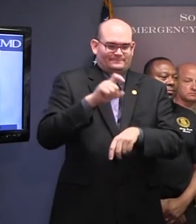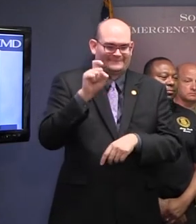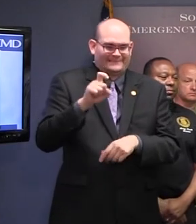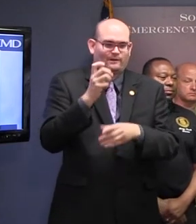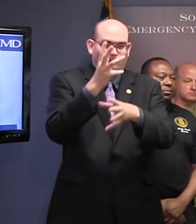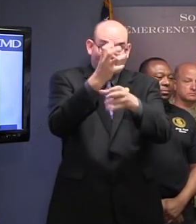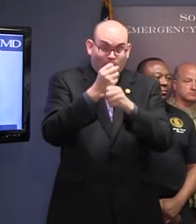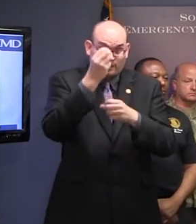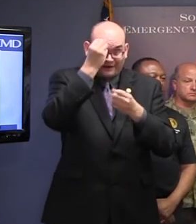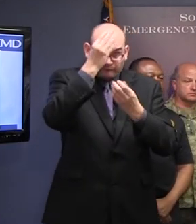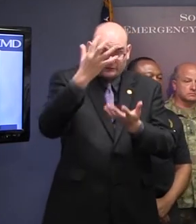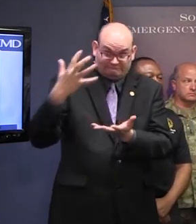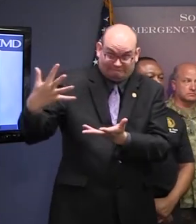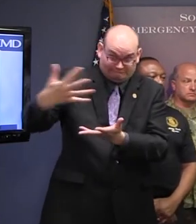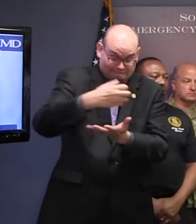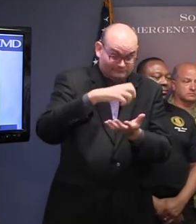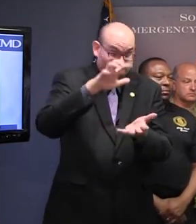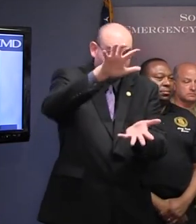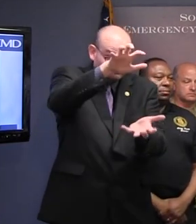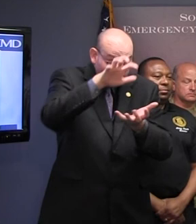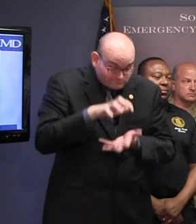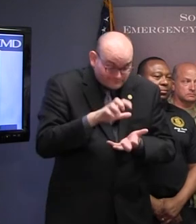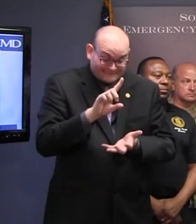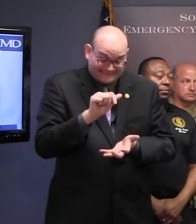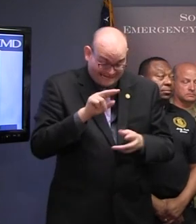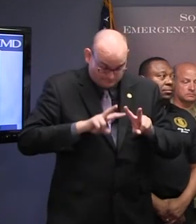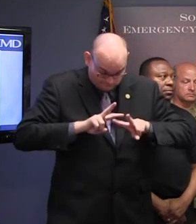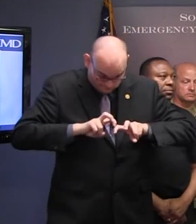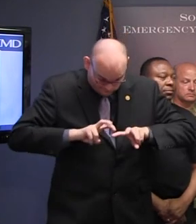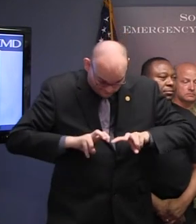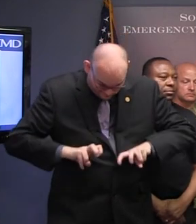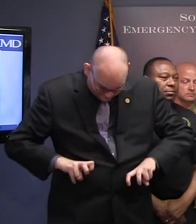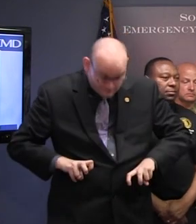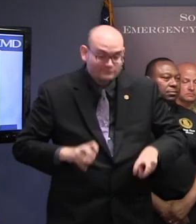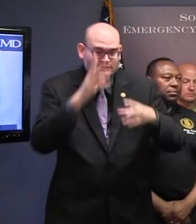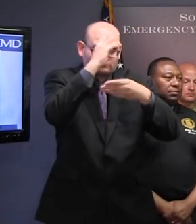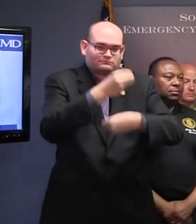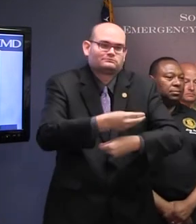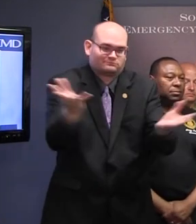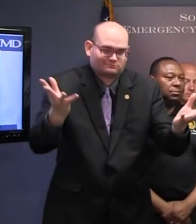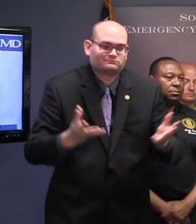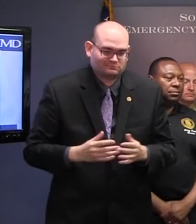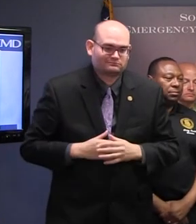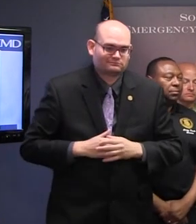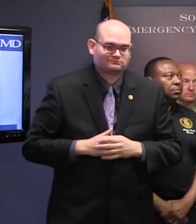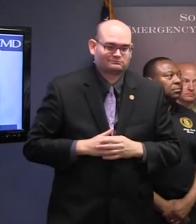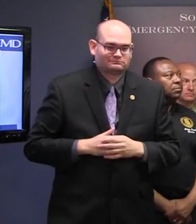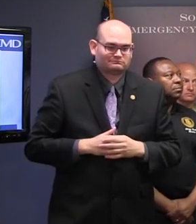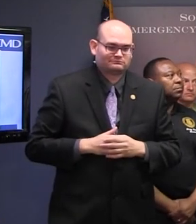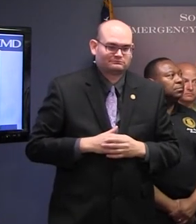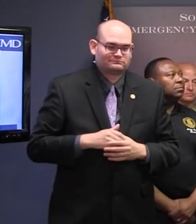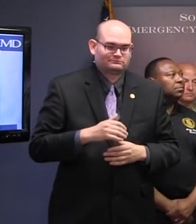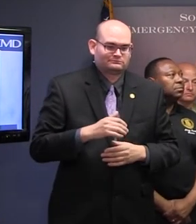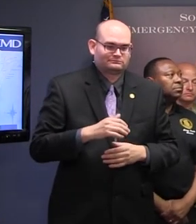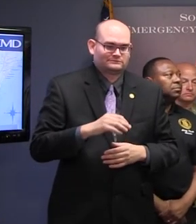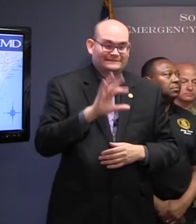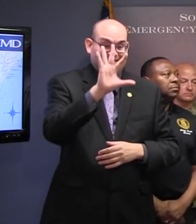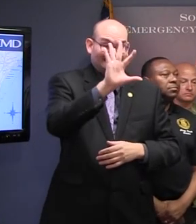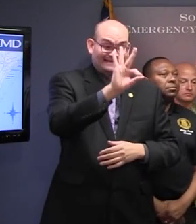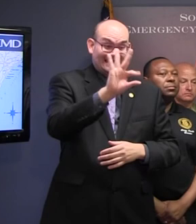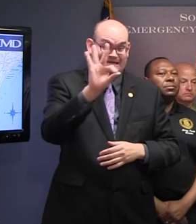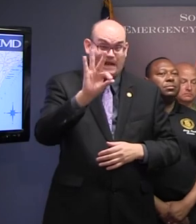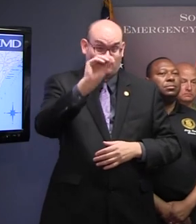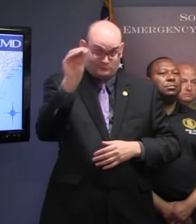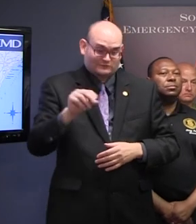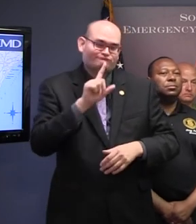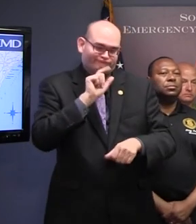time. But we're confident, not 99% sure, would say, 99% sure that it will take effect